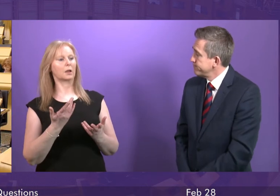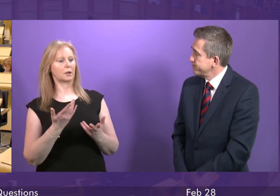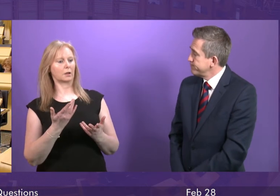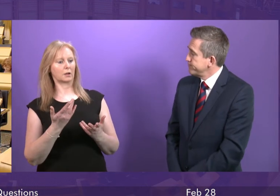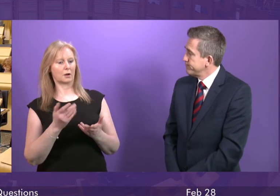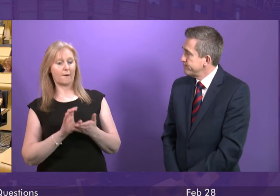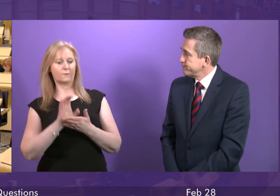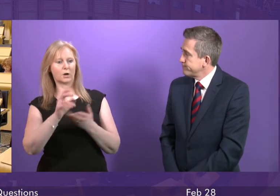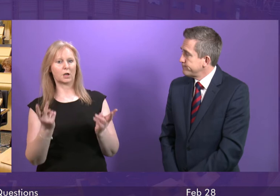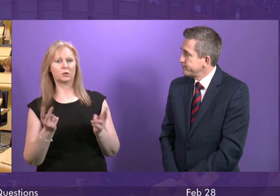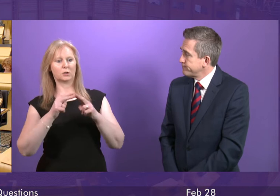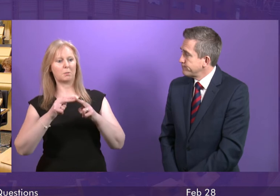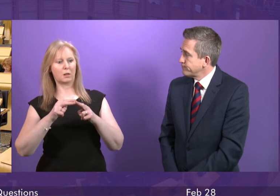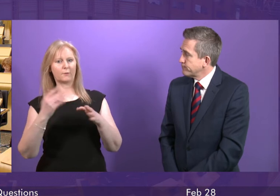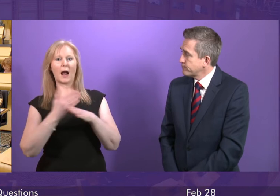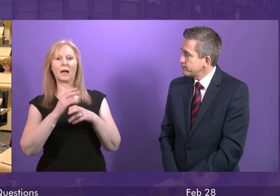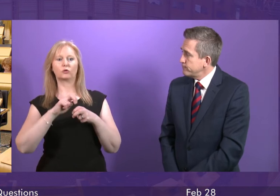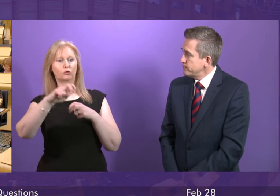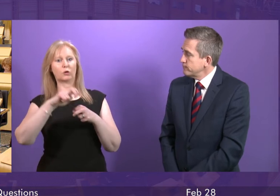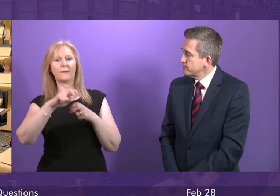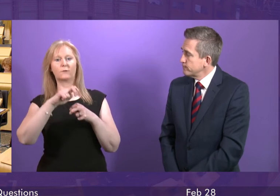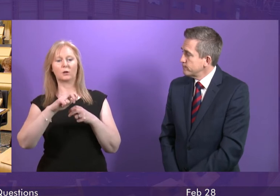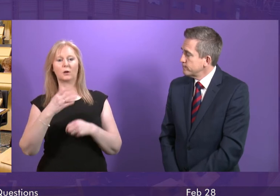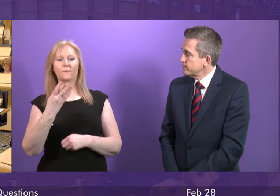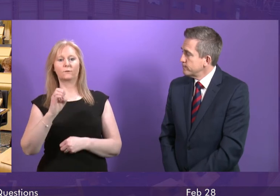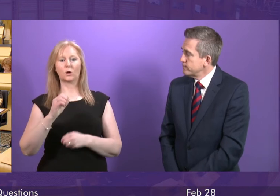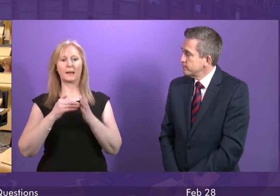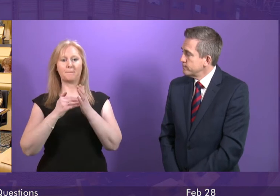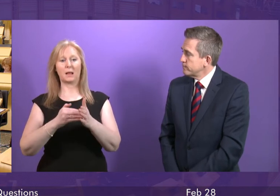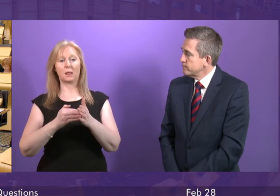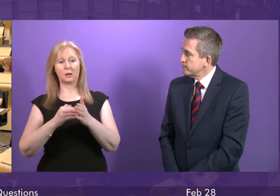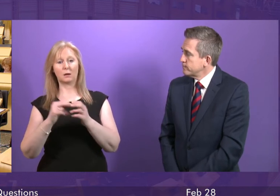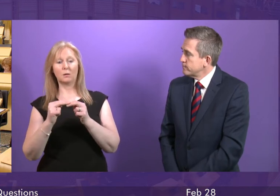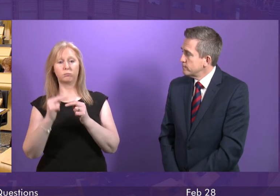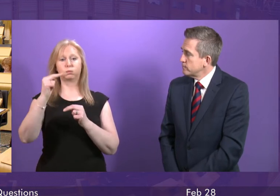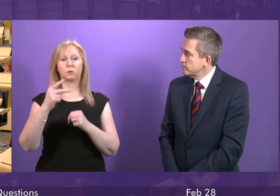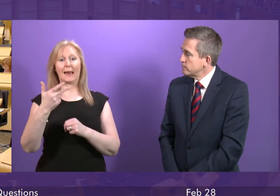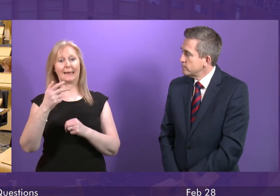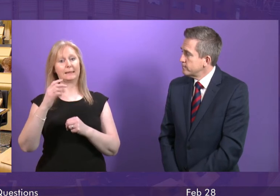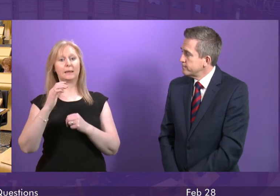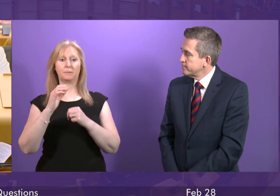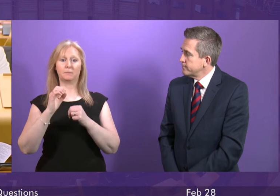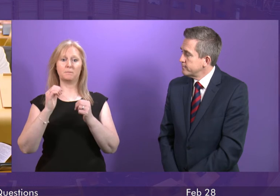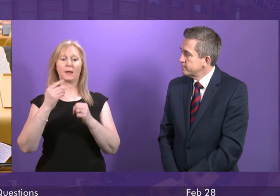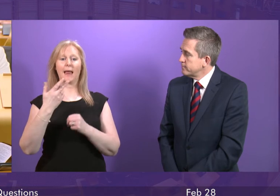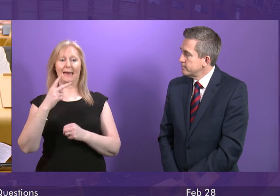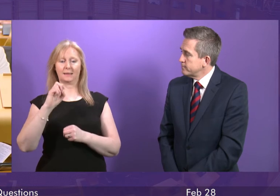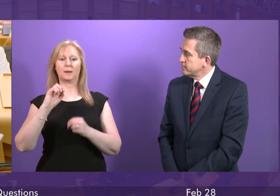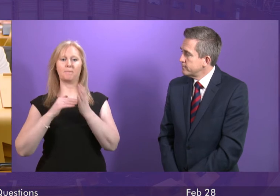funding for active travel. We have taken that from £40 million to £80 million a year. We did that in the previous year and we are maintaining that